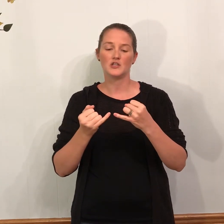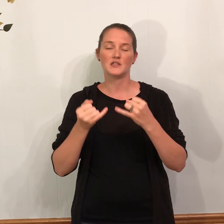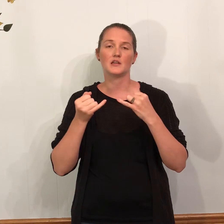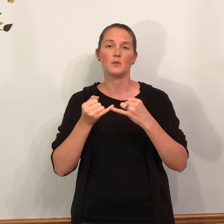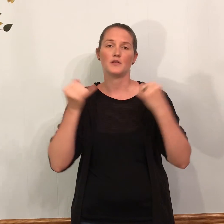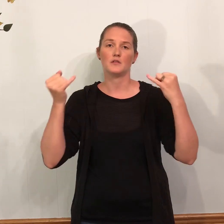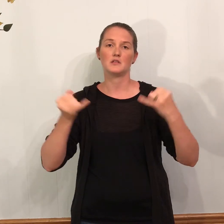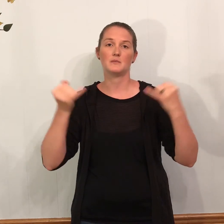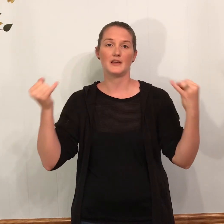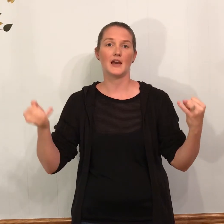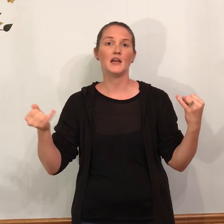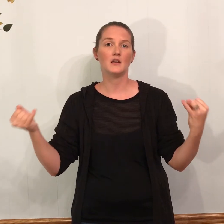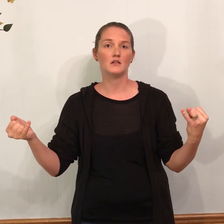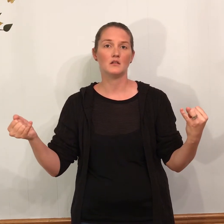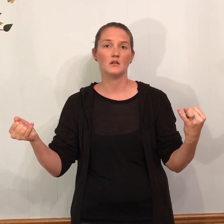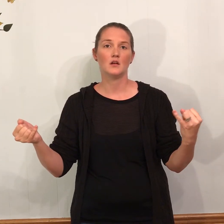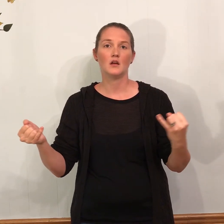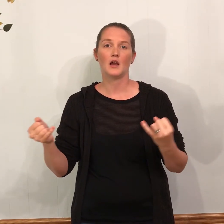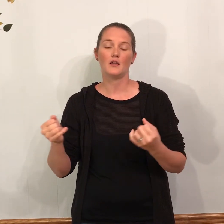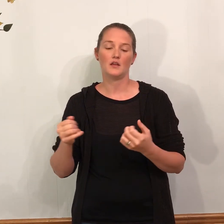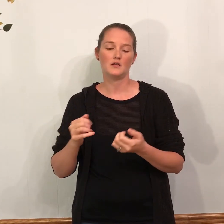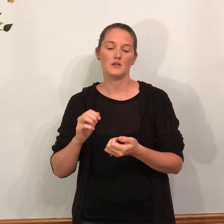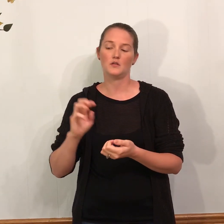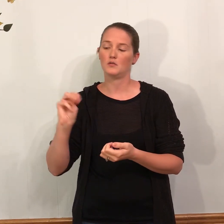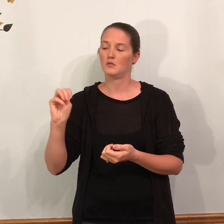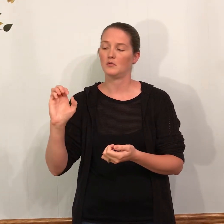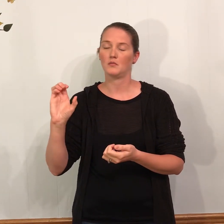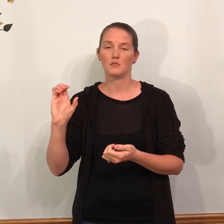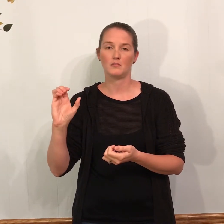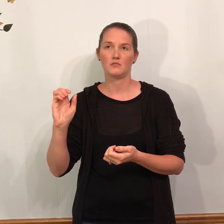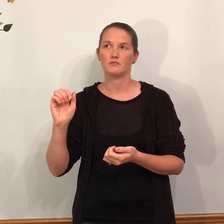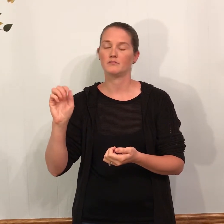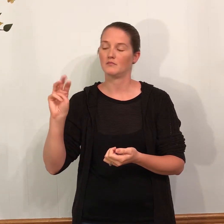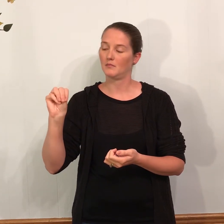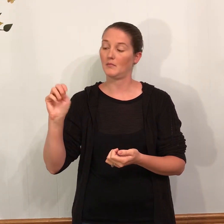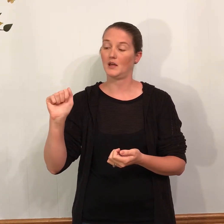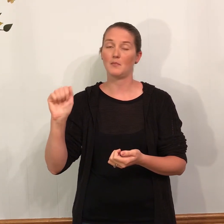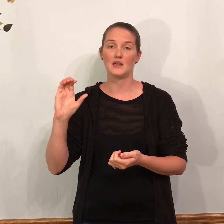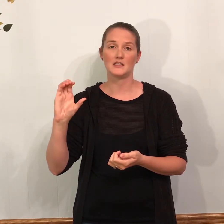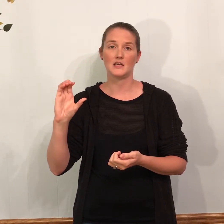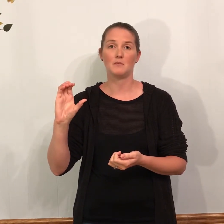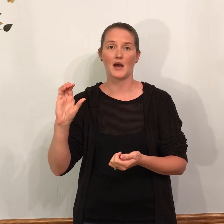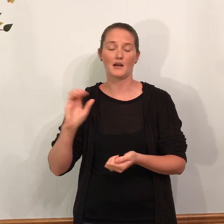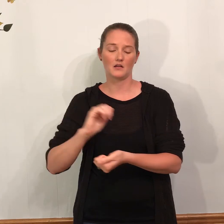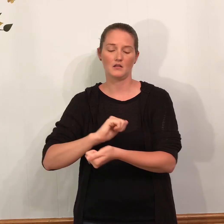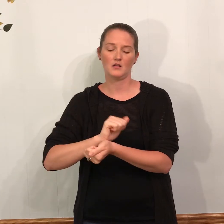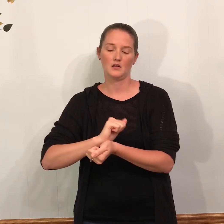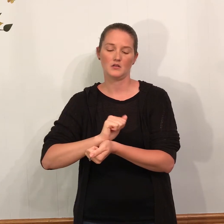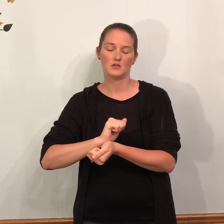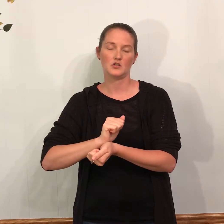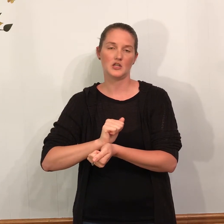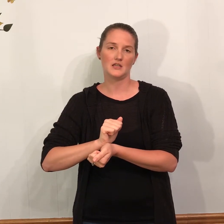just stick with spaghetti. And then do M-A-C. Mac. Cheese.